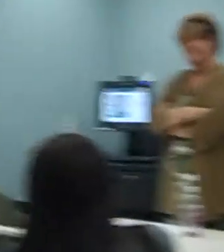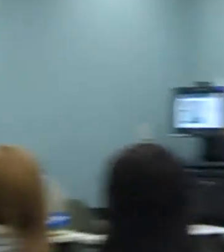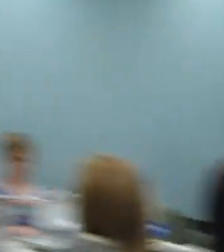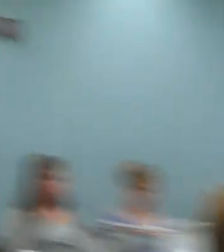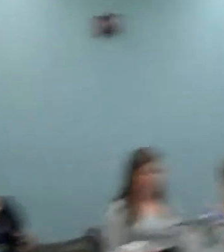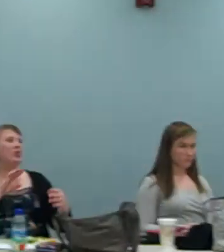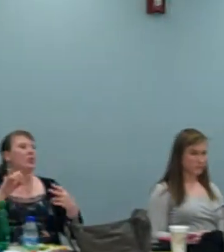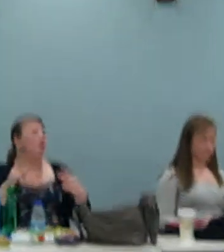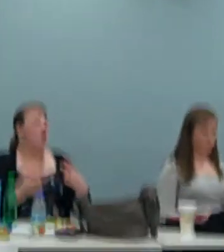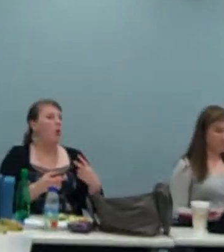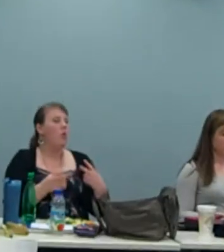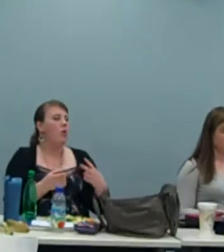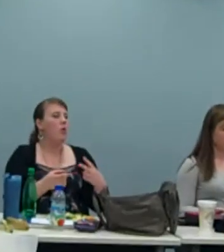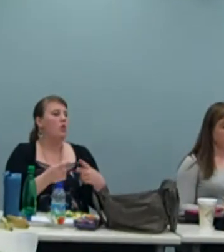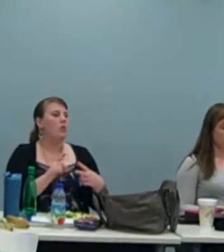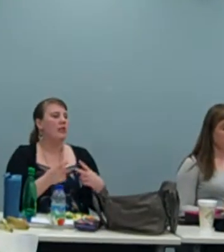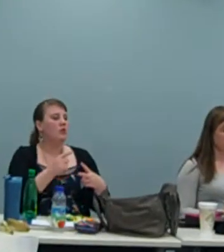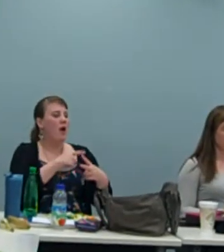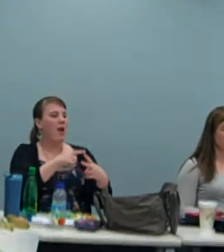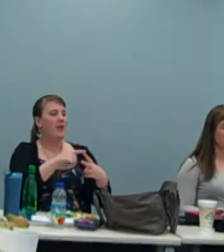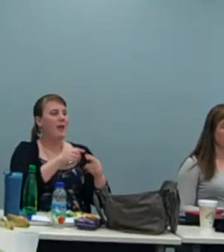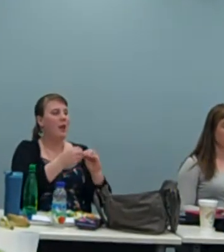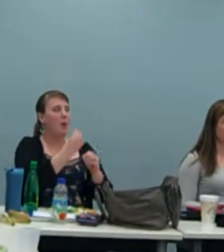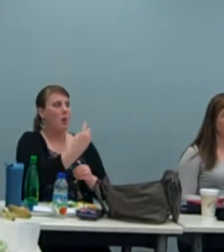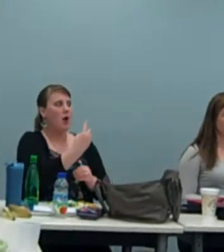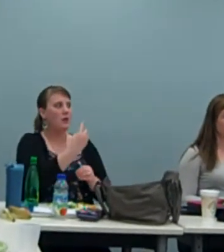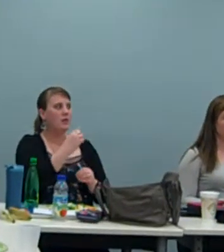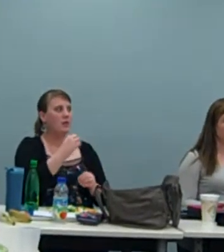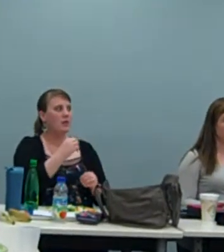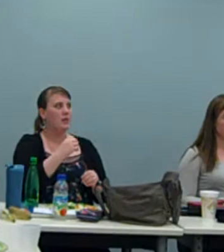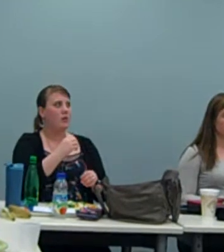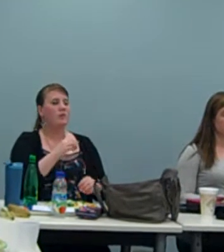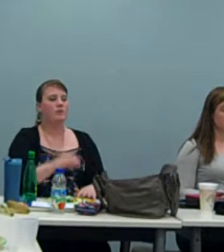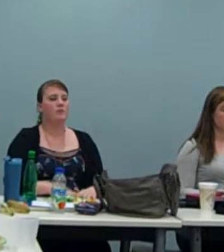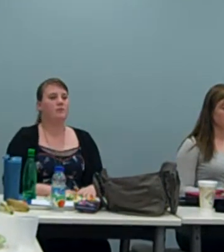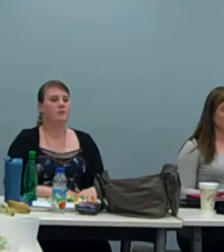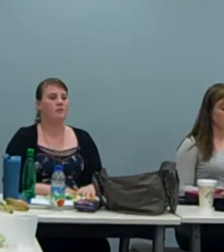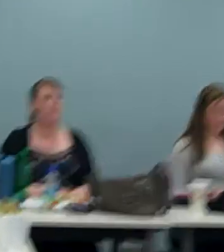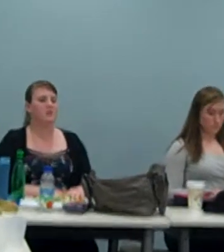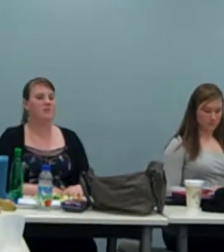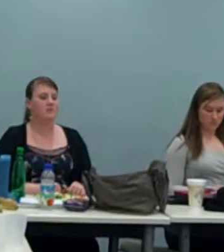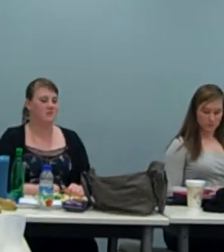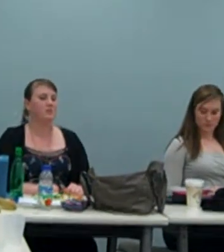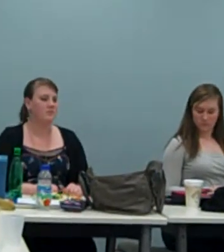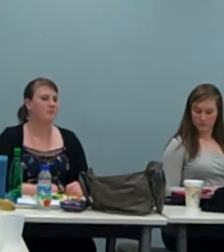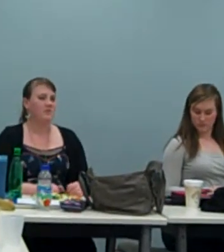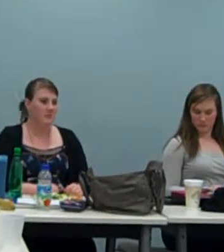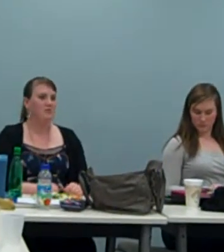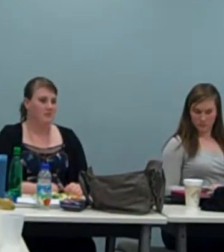can't, like, let go, I can't let go of my emotions, and being able to not save the consumer.